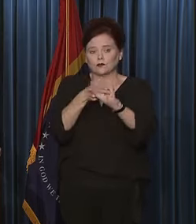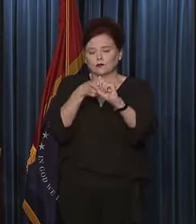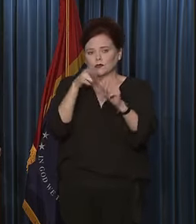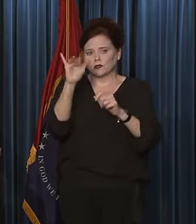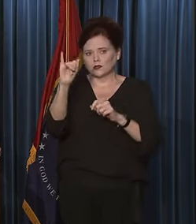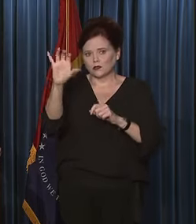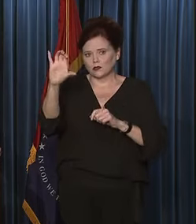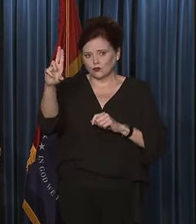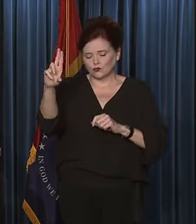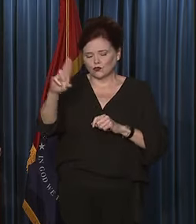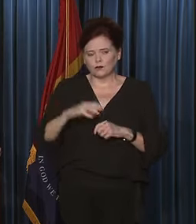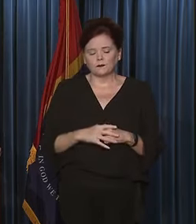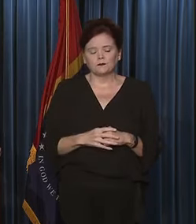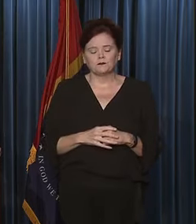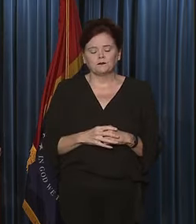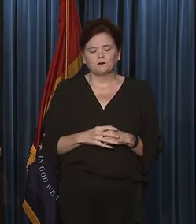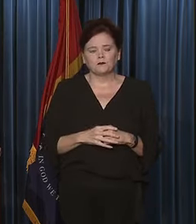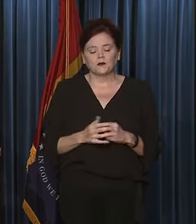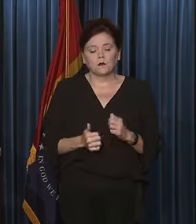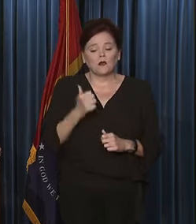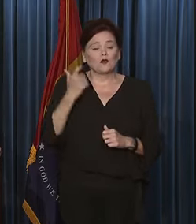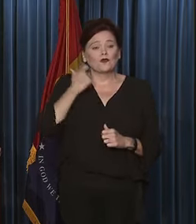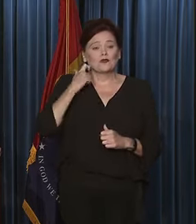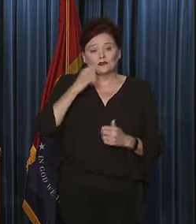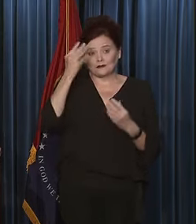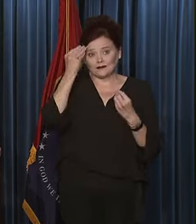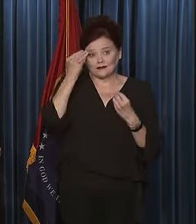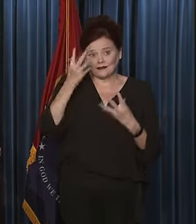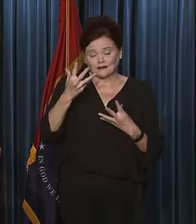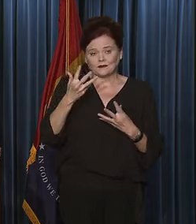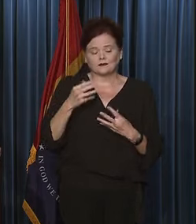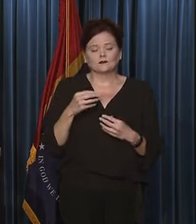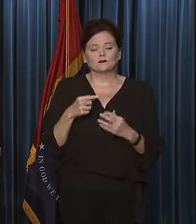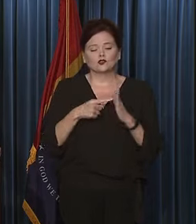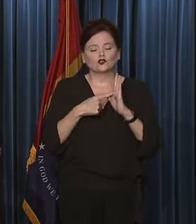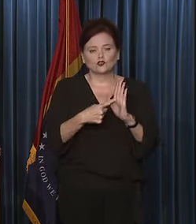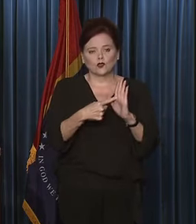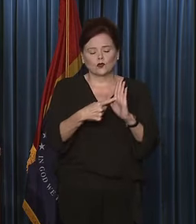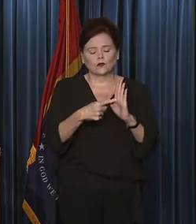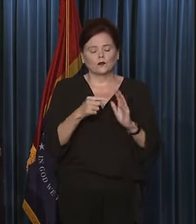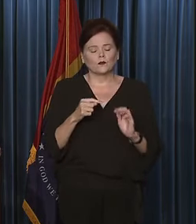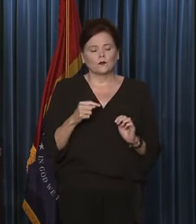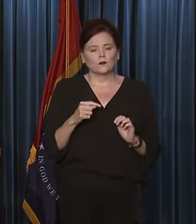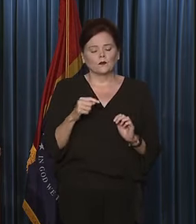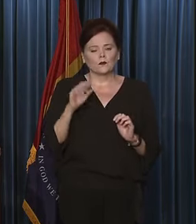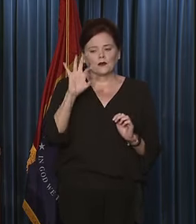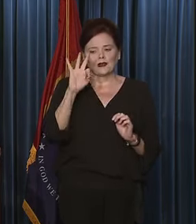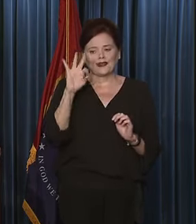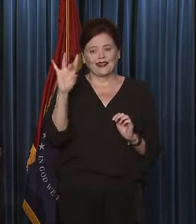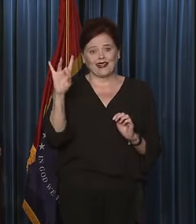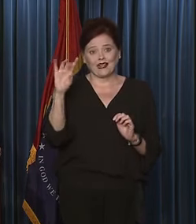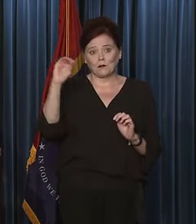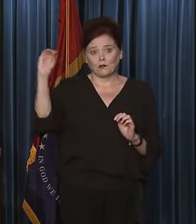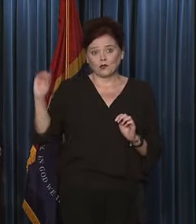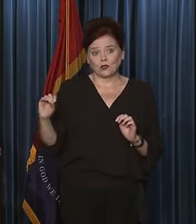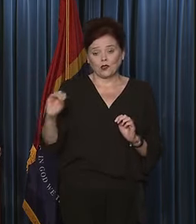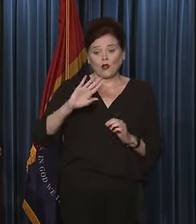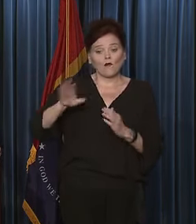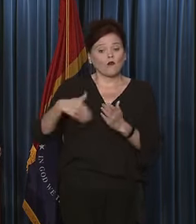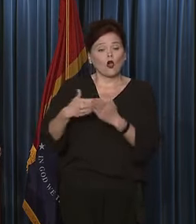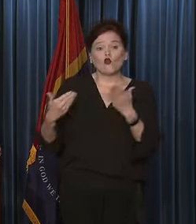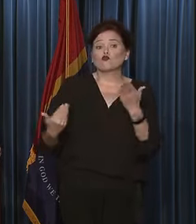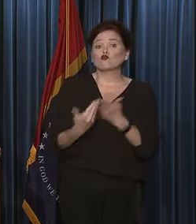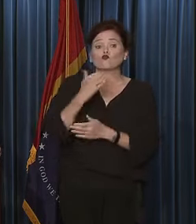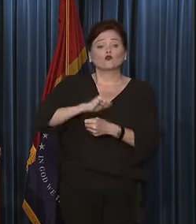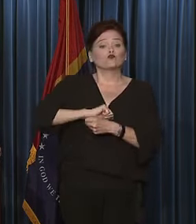The most recent data also continues to show that 98% of all new